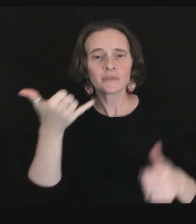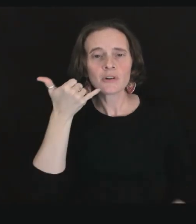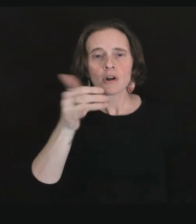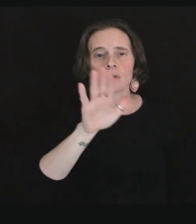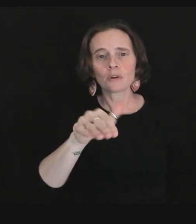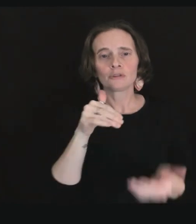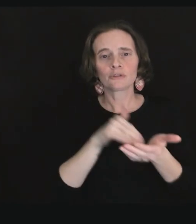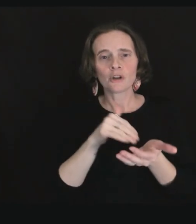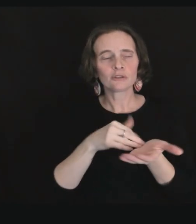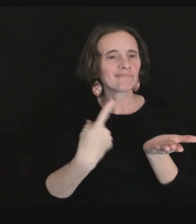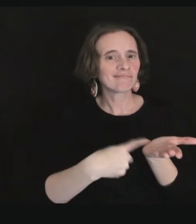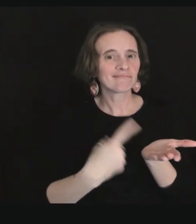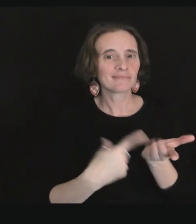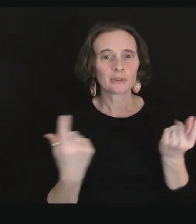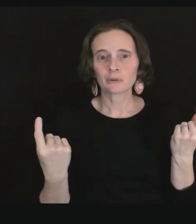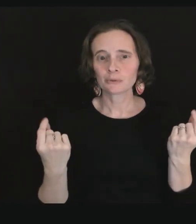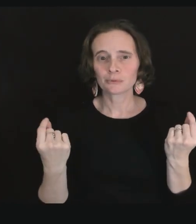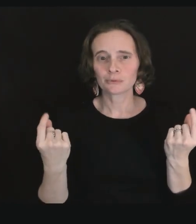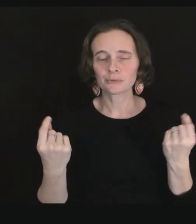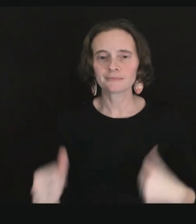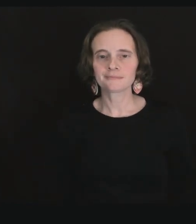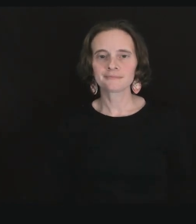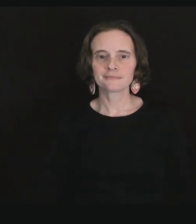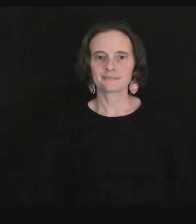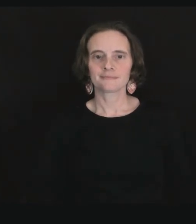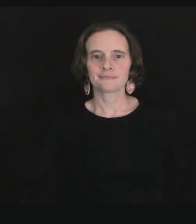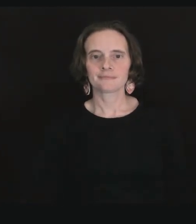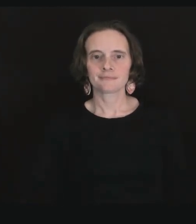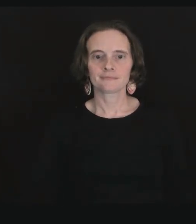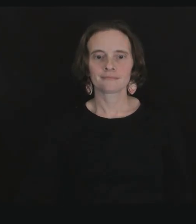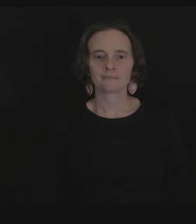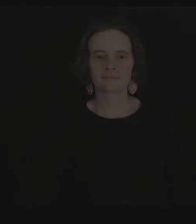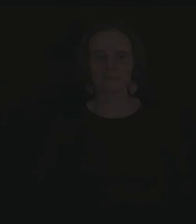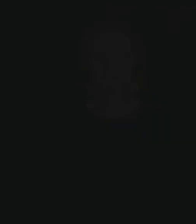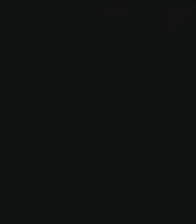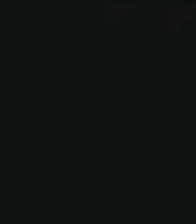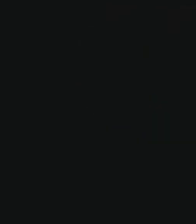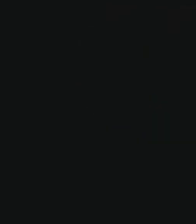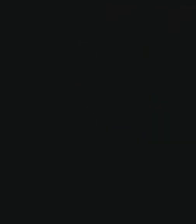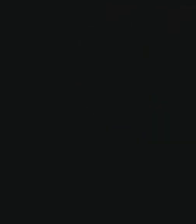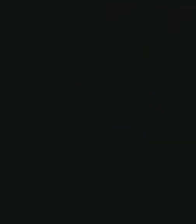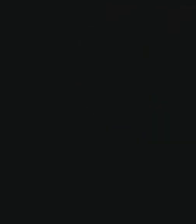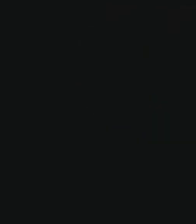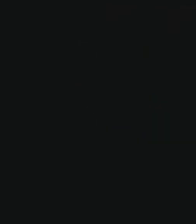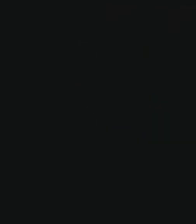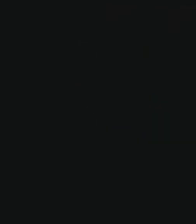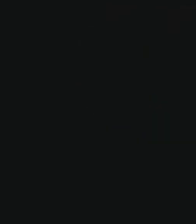You can also speak to your doctor, who can talk to you about what to do next. Mark's recent test 5, 2018